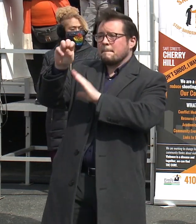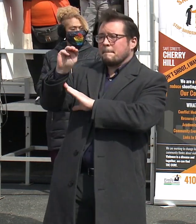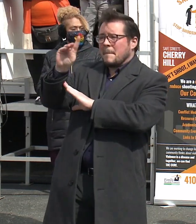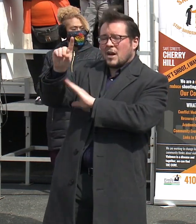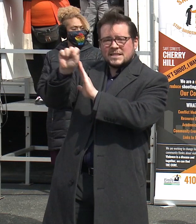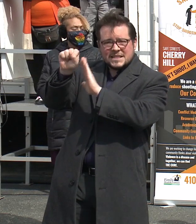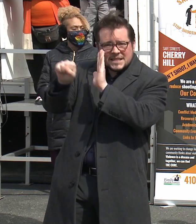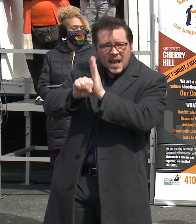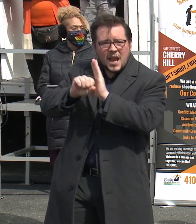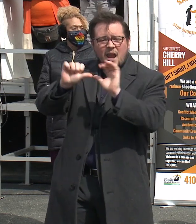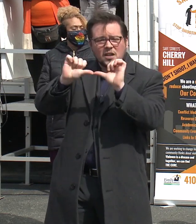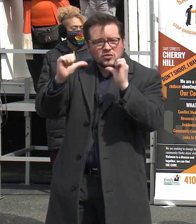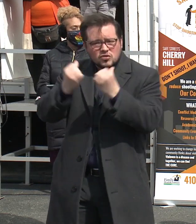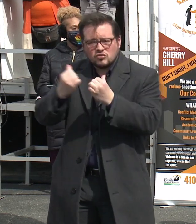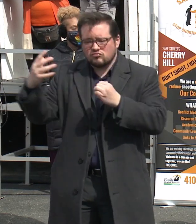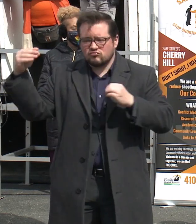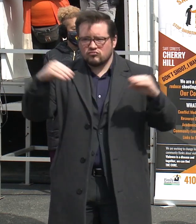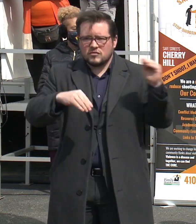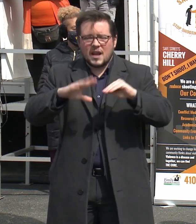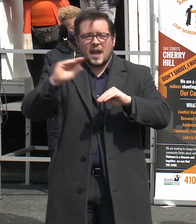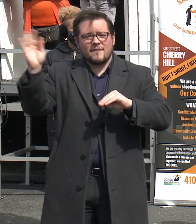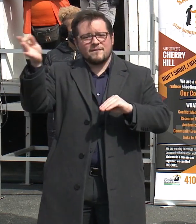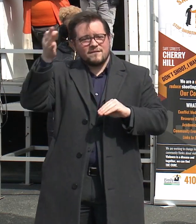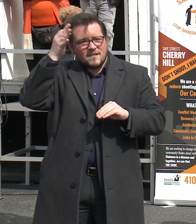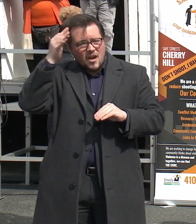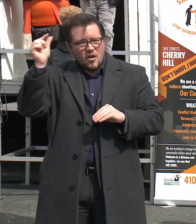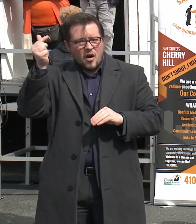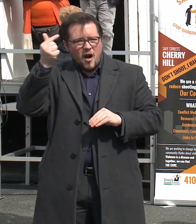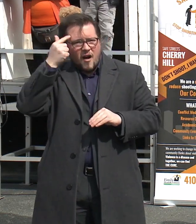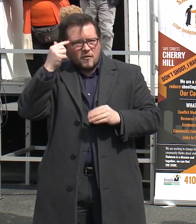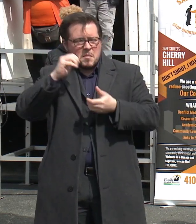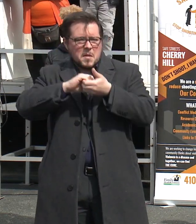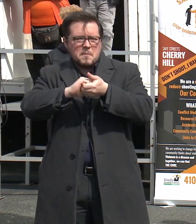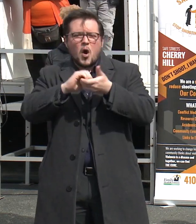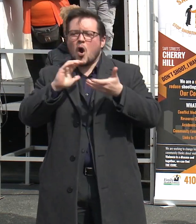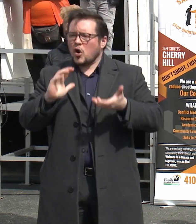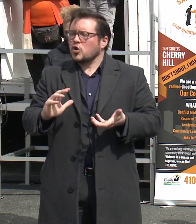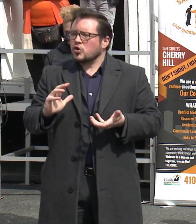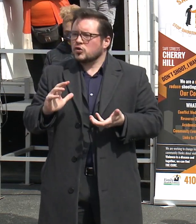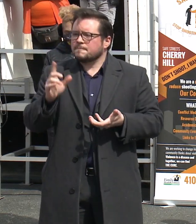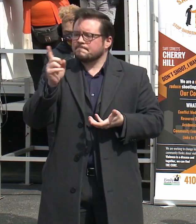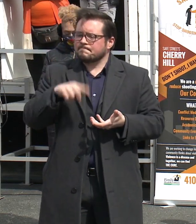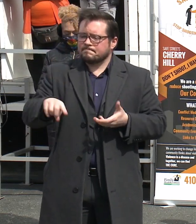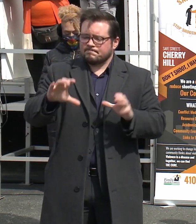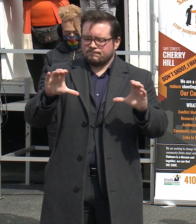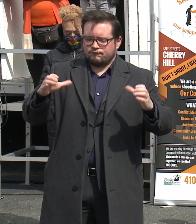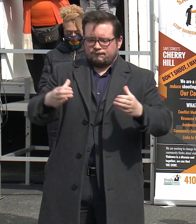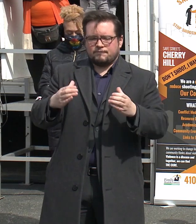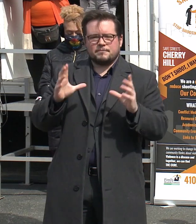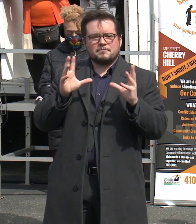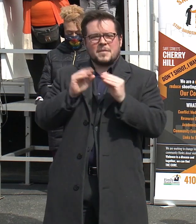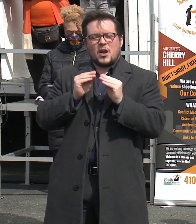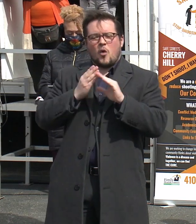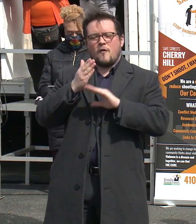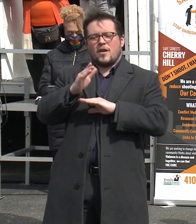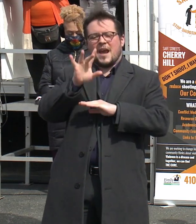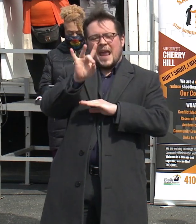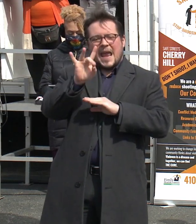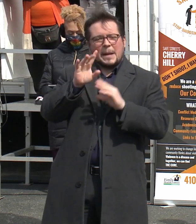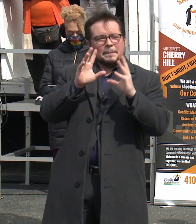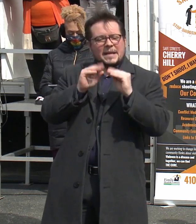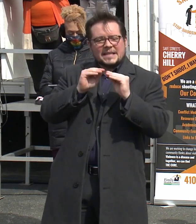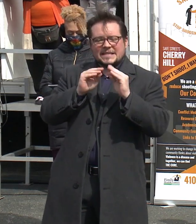and federal government technical assistance partners. The task force met over eight sessions to develop a violence prevention